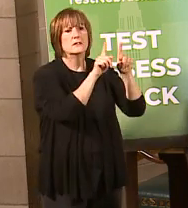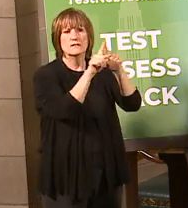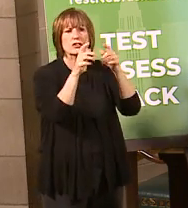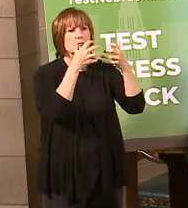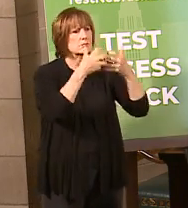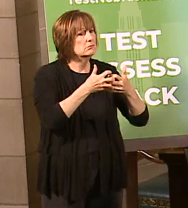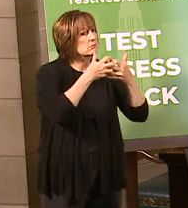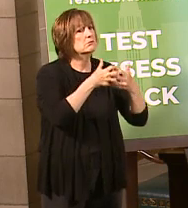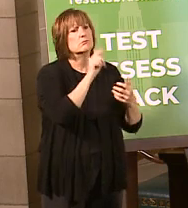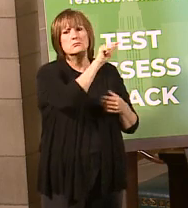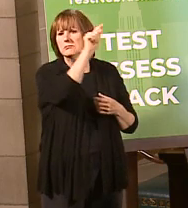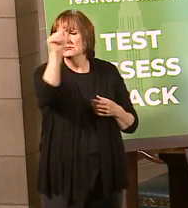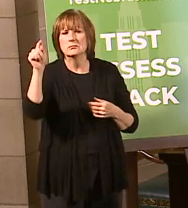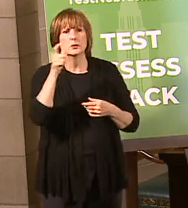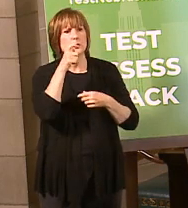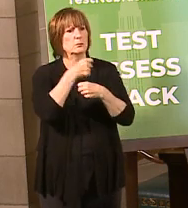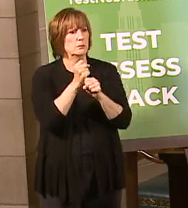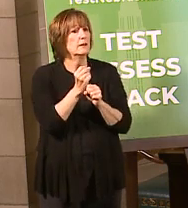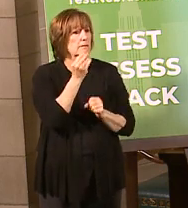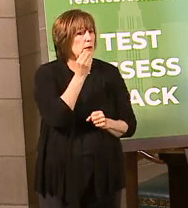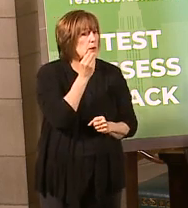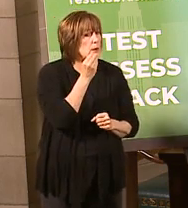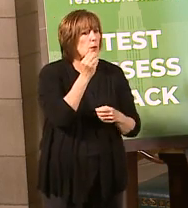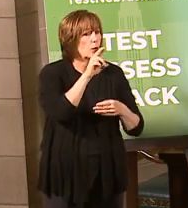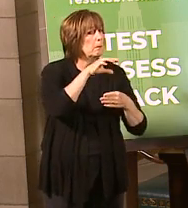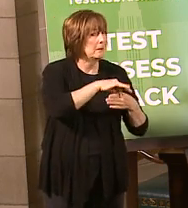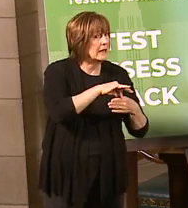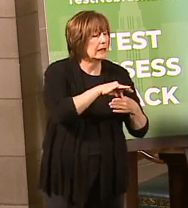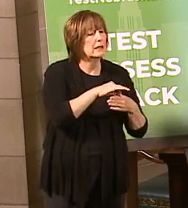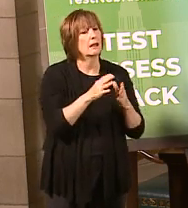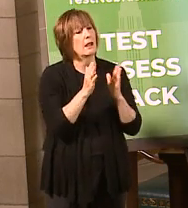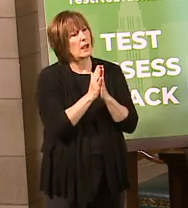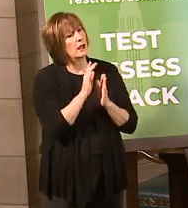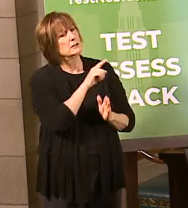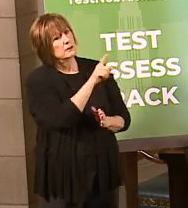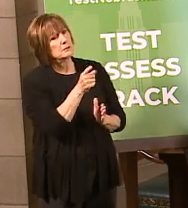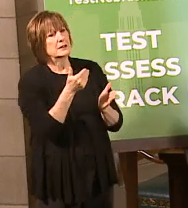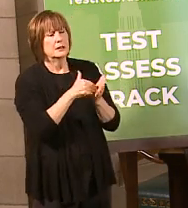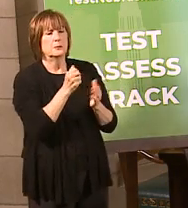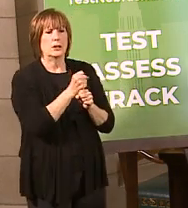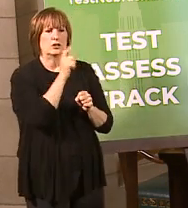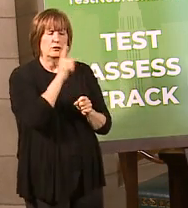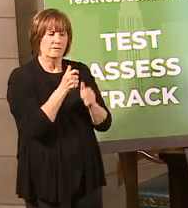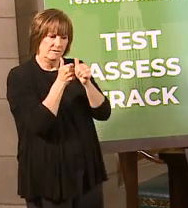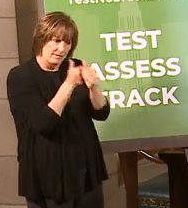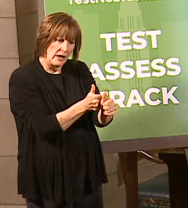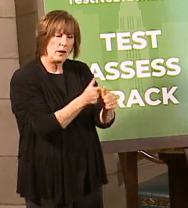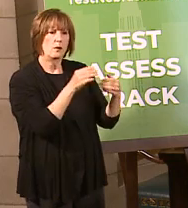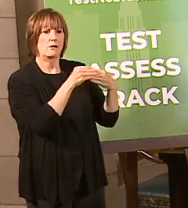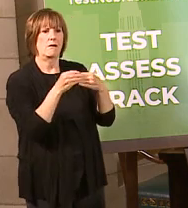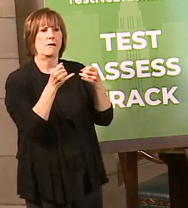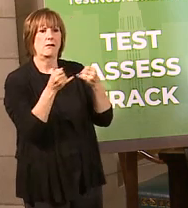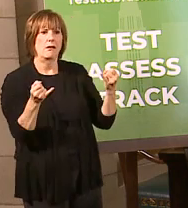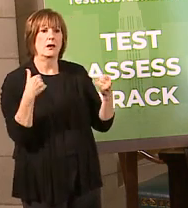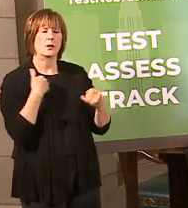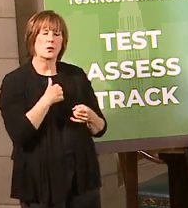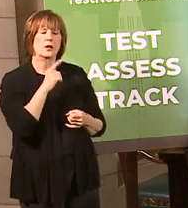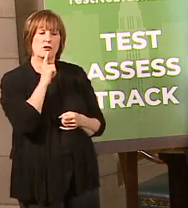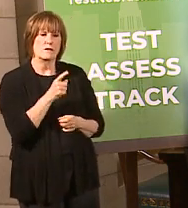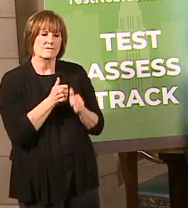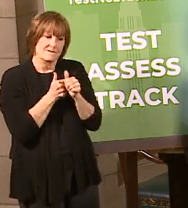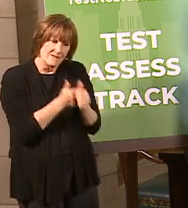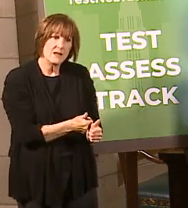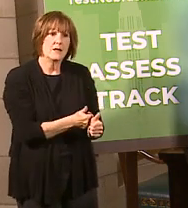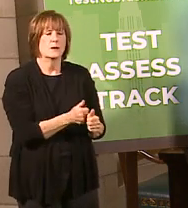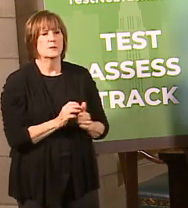I've had personal conversations with some of the facilities asking them to, you know, again, make sure that they're following the guidelines and so forth. So we are absolutely doing